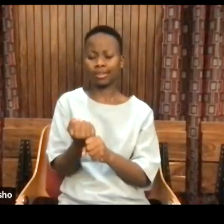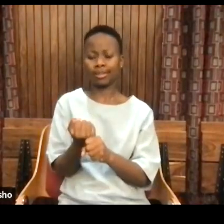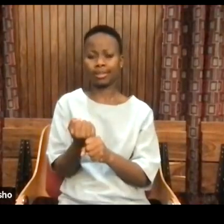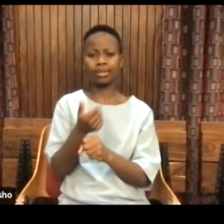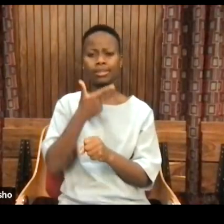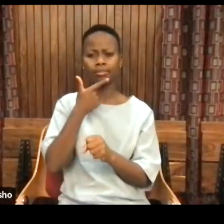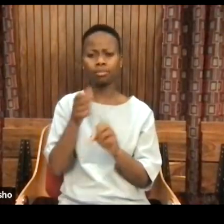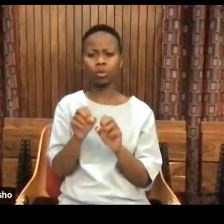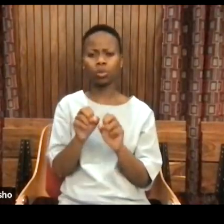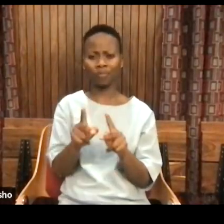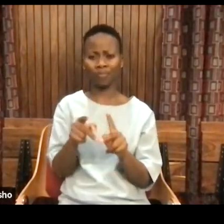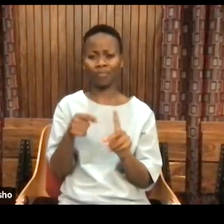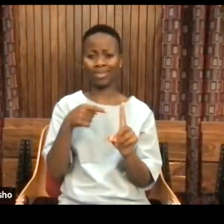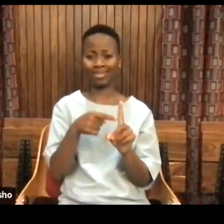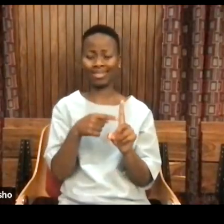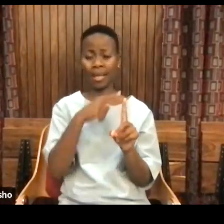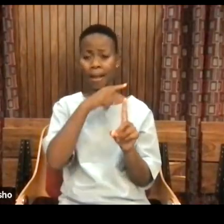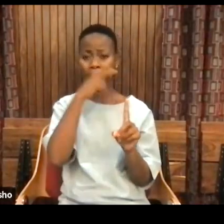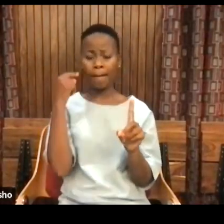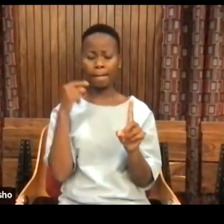Her name was Drusilla Cornell.